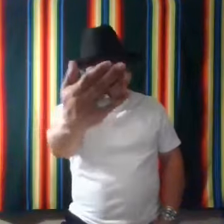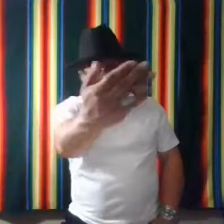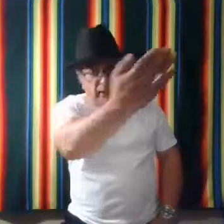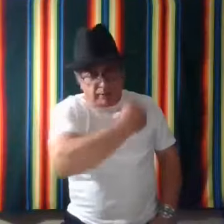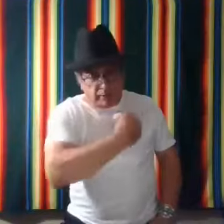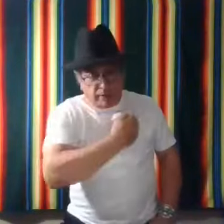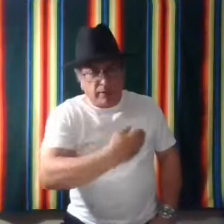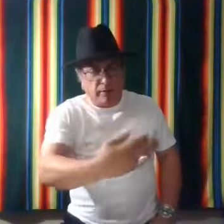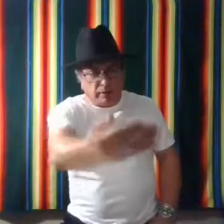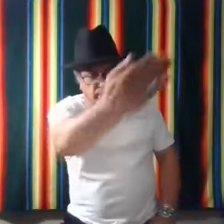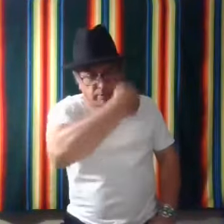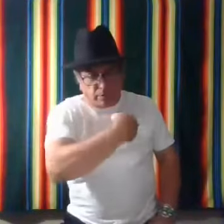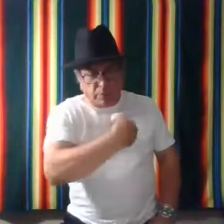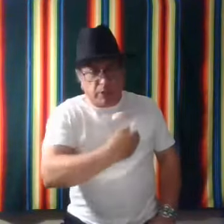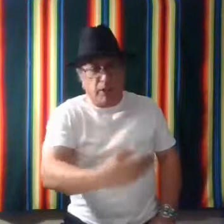like this would become.